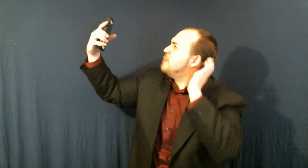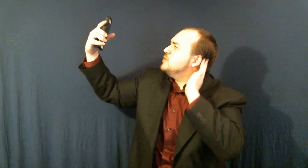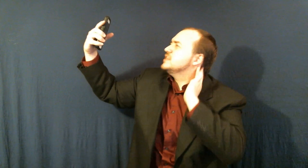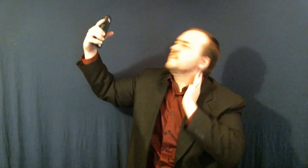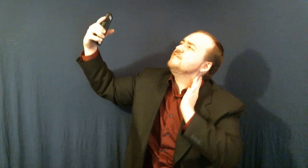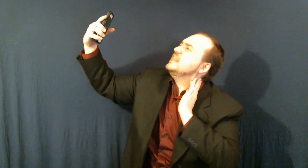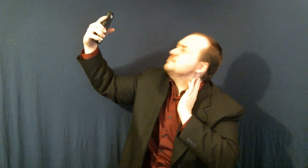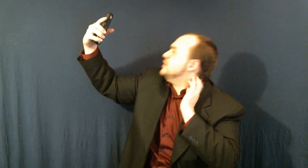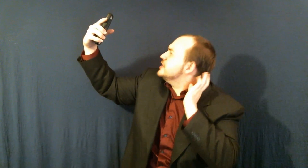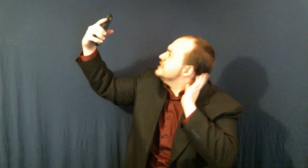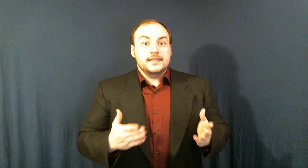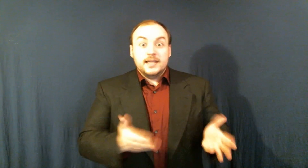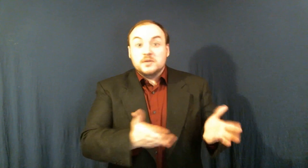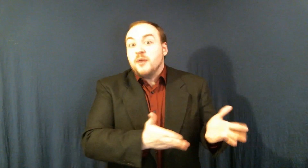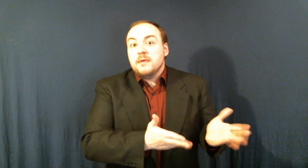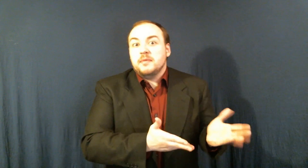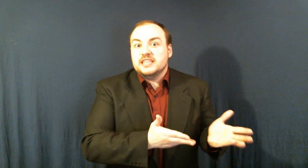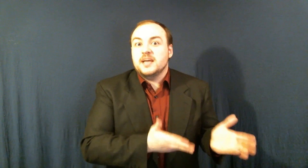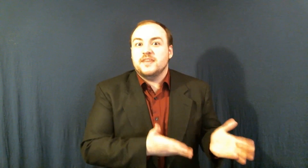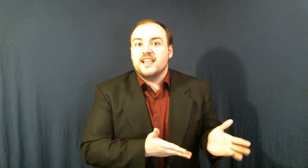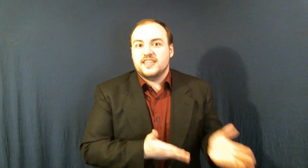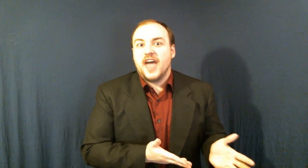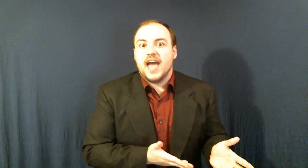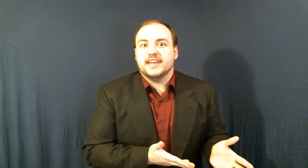post it on Facebook It was probably something like that!